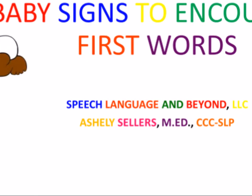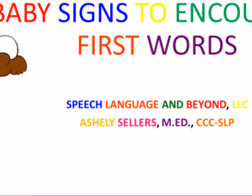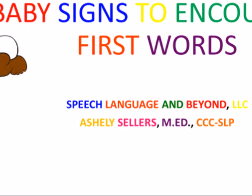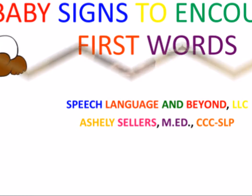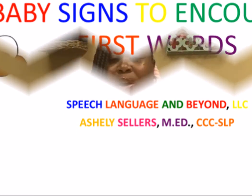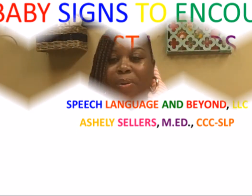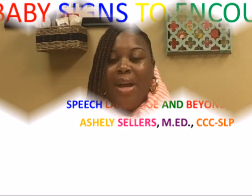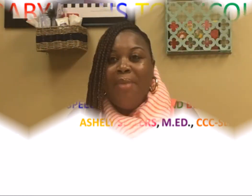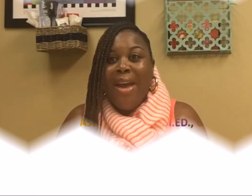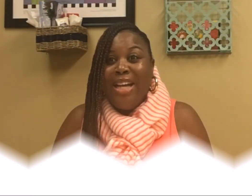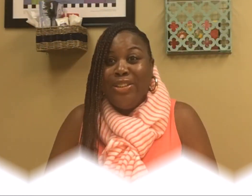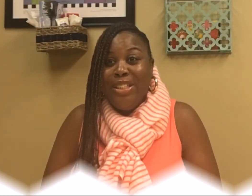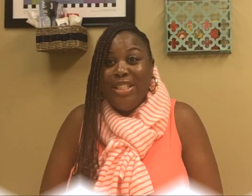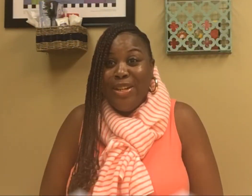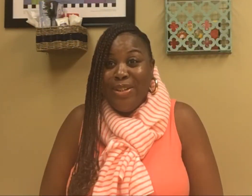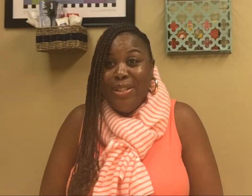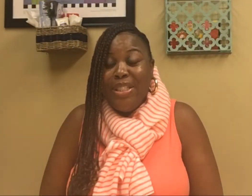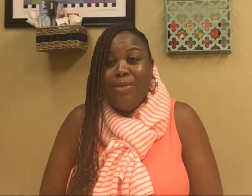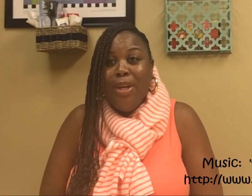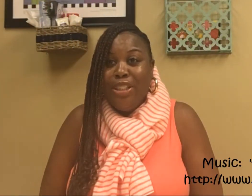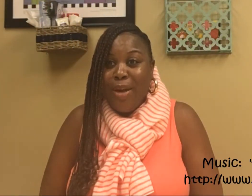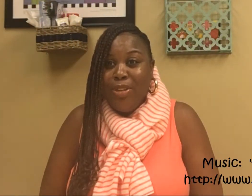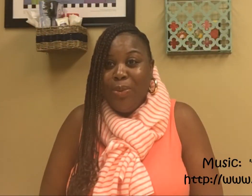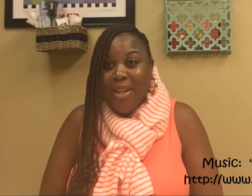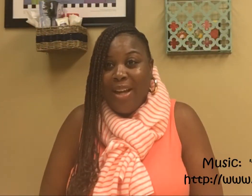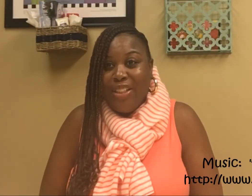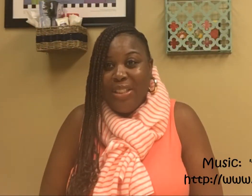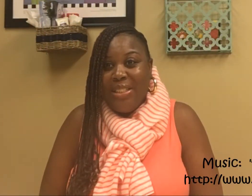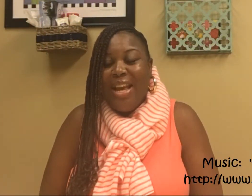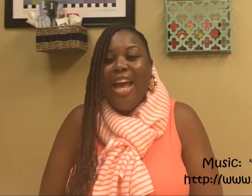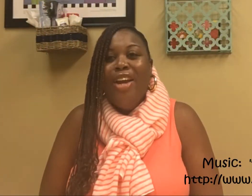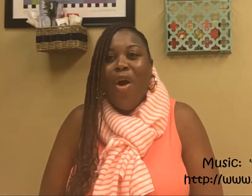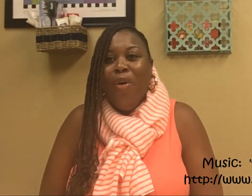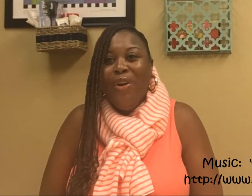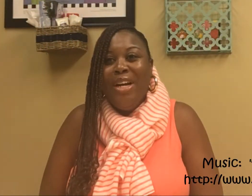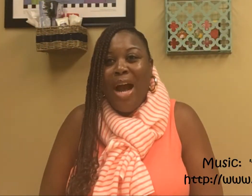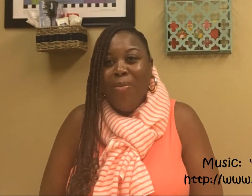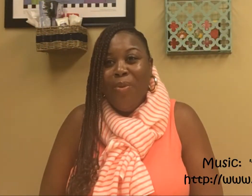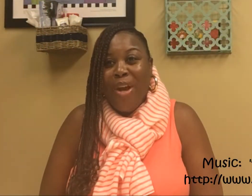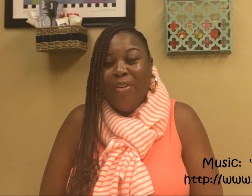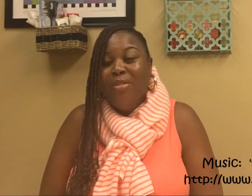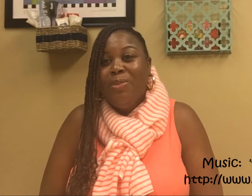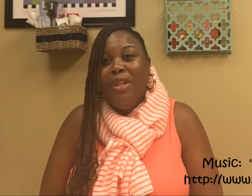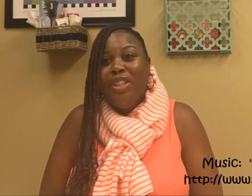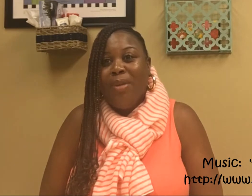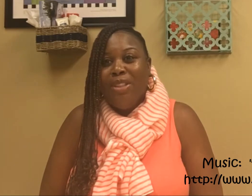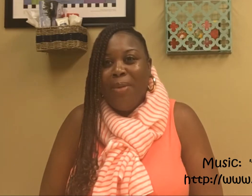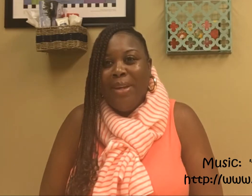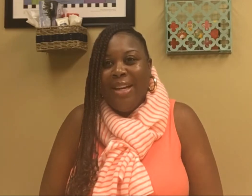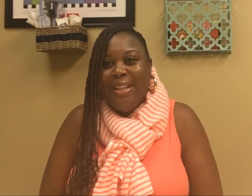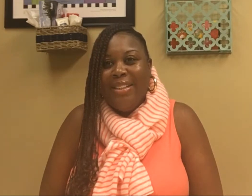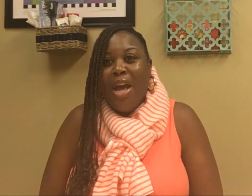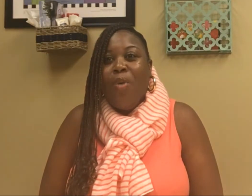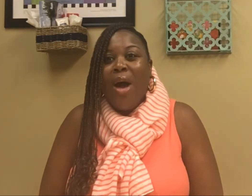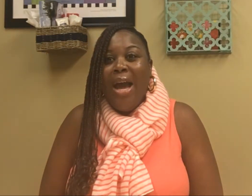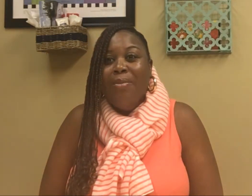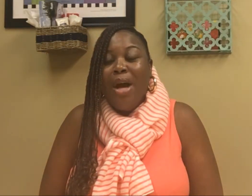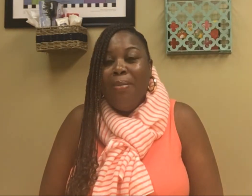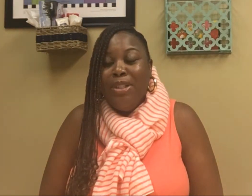Hello, I'm Ashley Sellers, speech language pathologist and owner and operator of Speech Language and Beyond. Well, I am coming